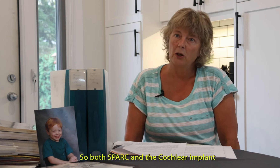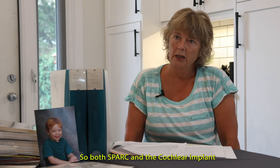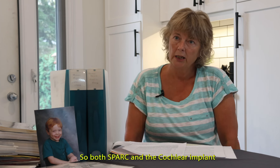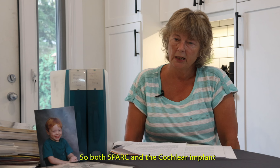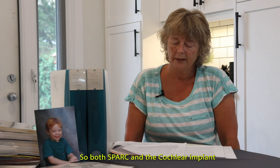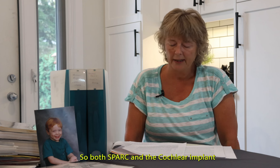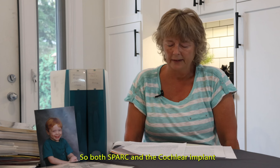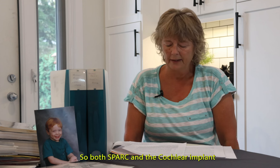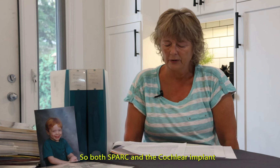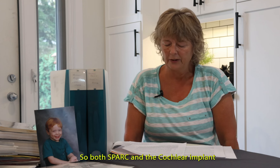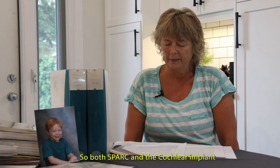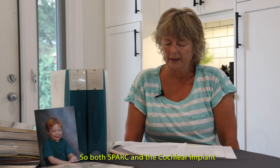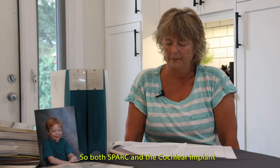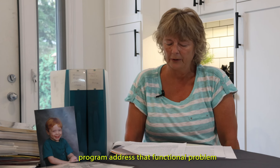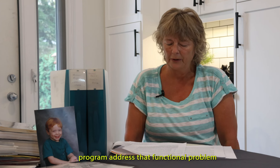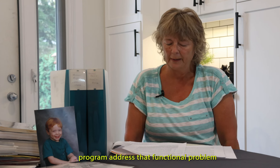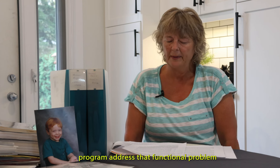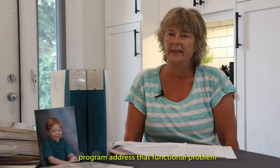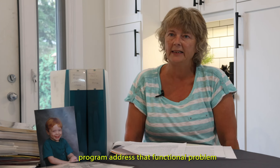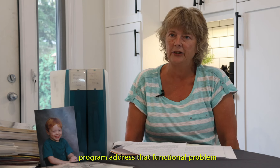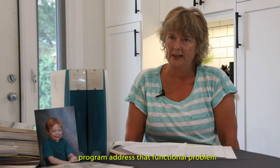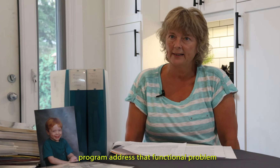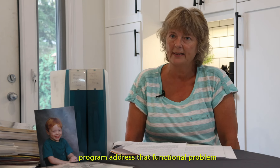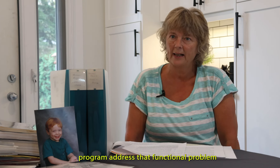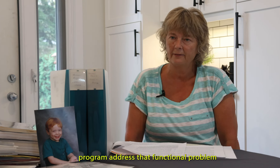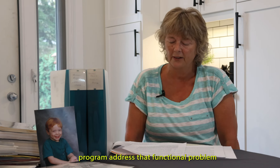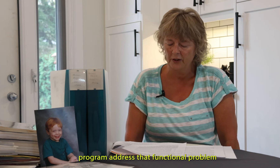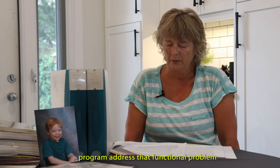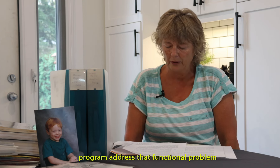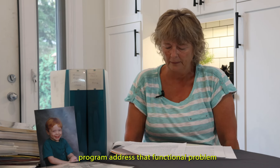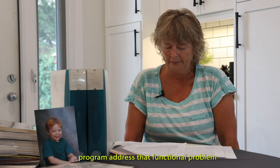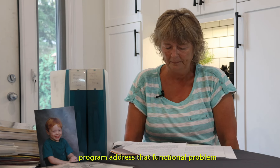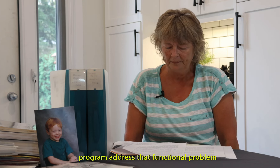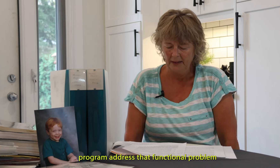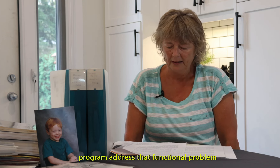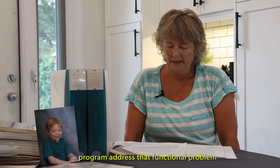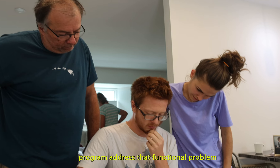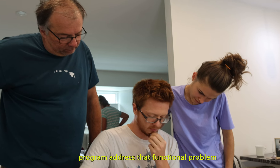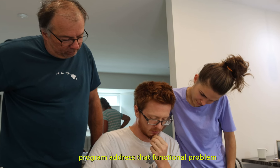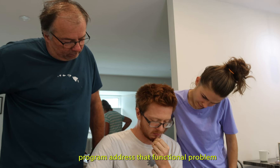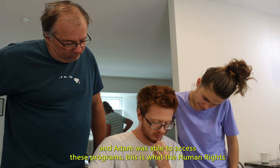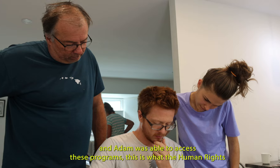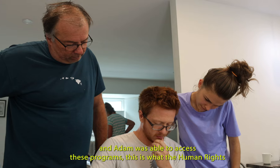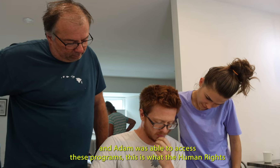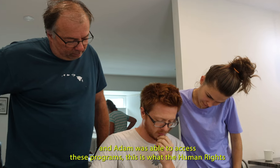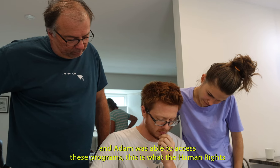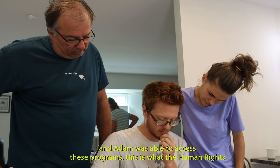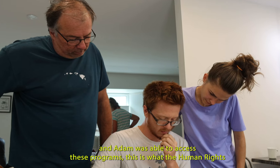Spark and the cochlear implant program address that functional problem. And Adam was able